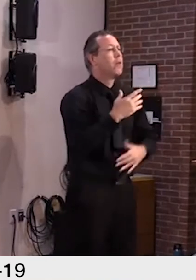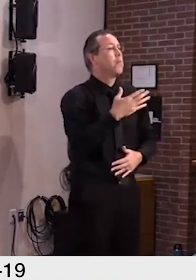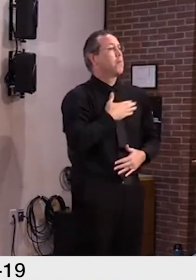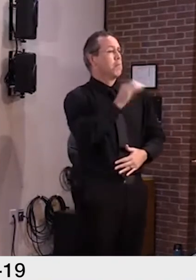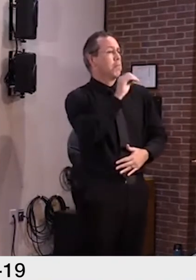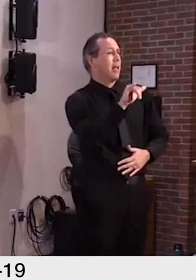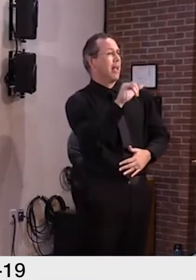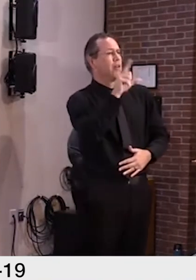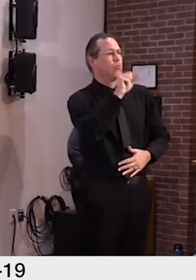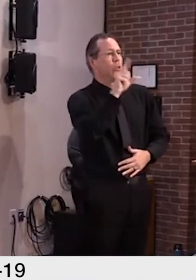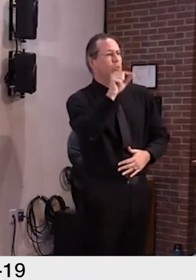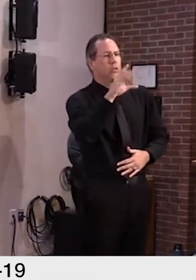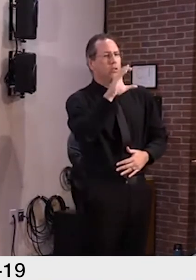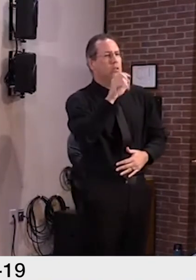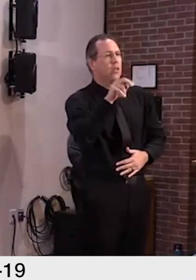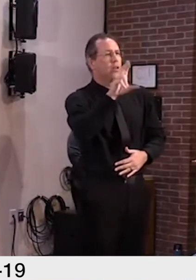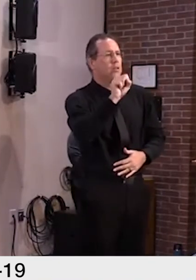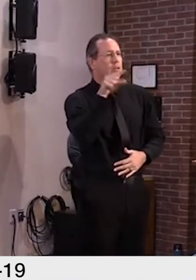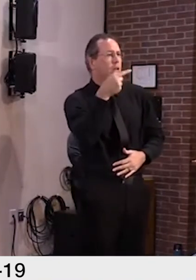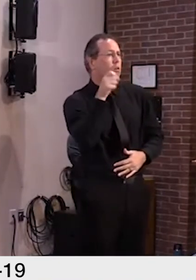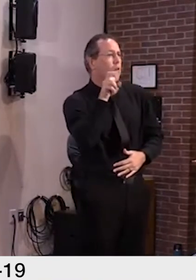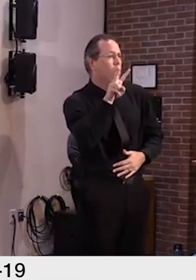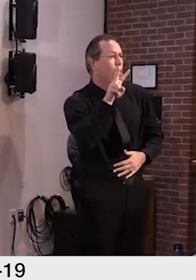It really does make a difference for our state.